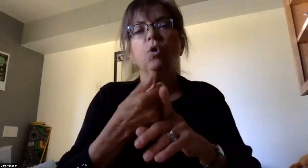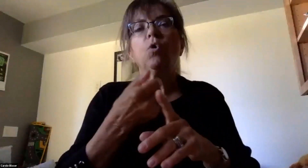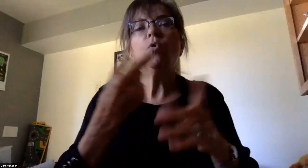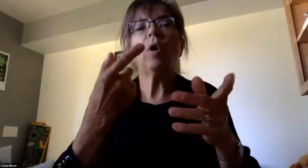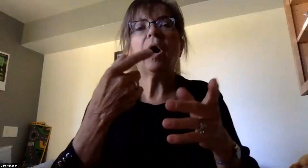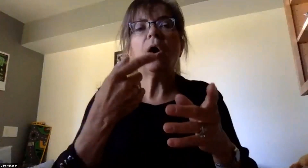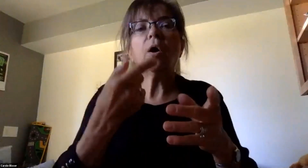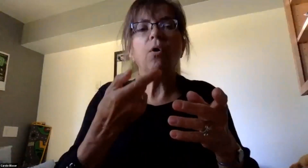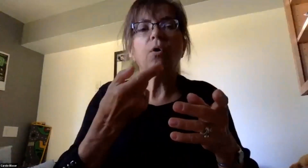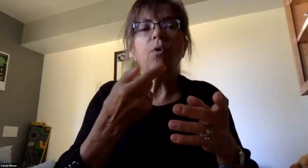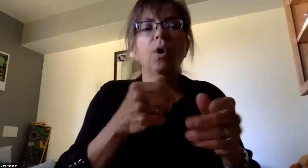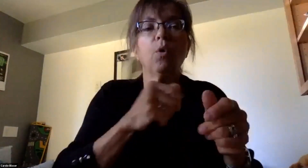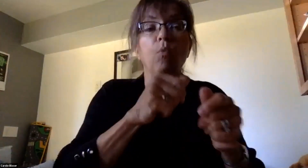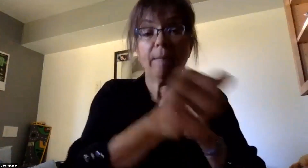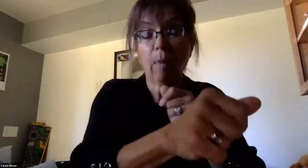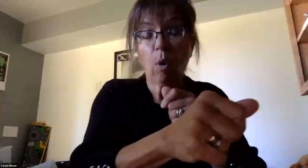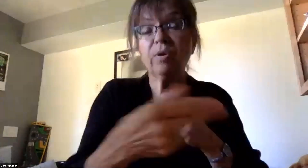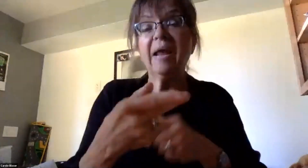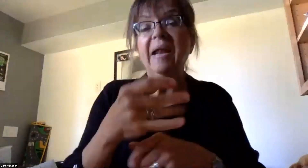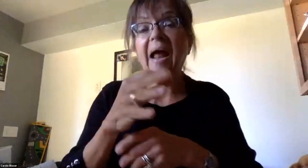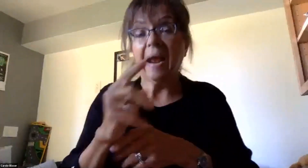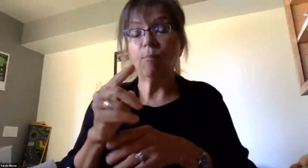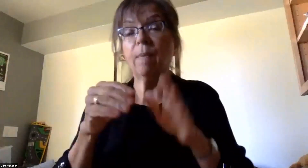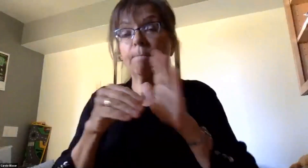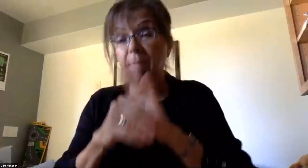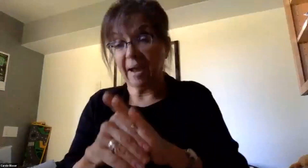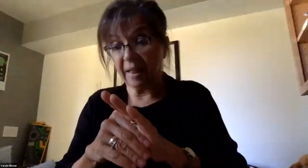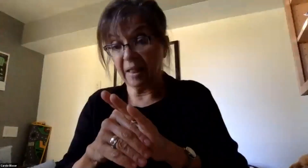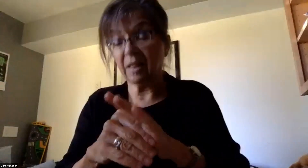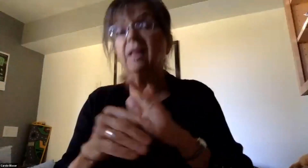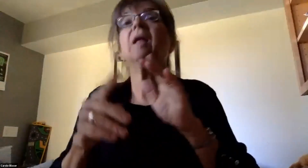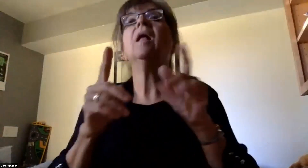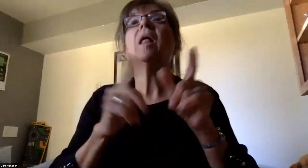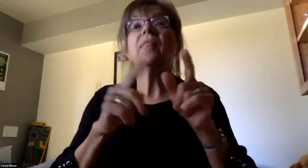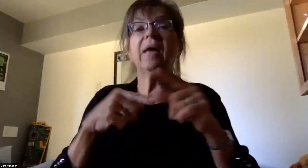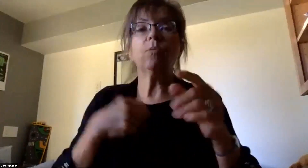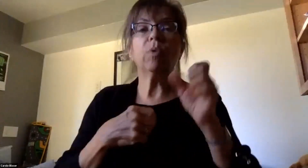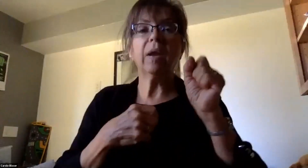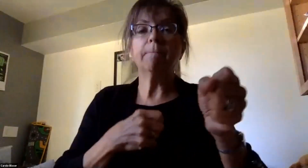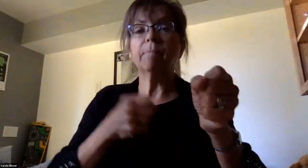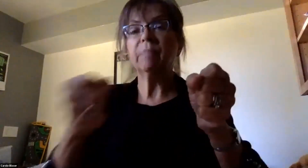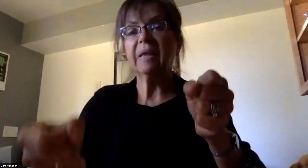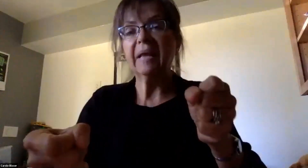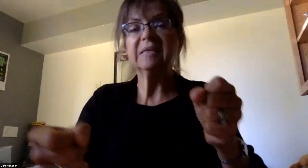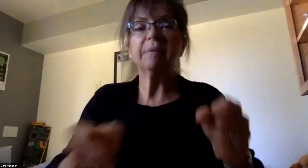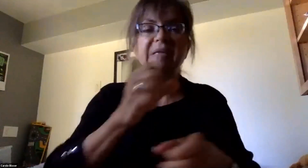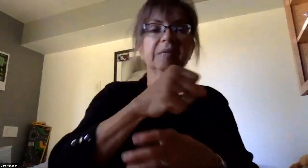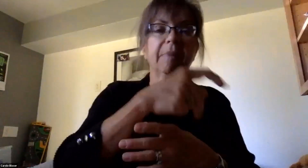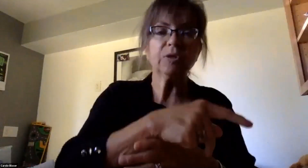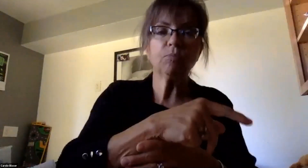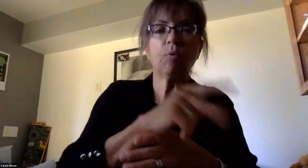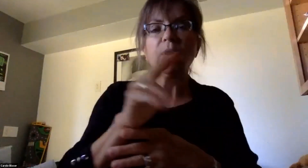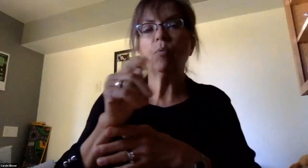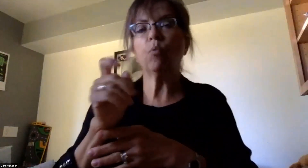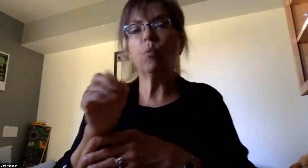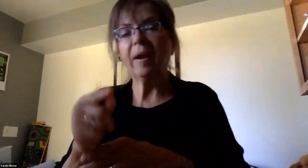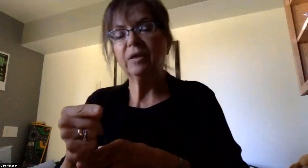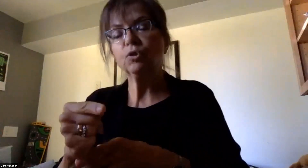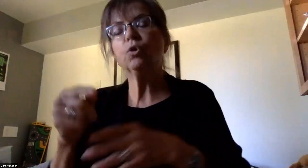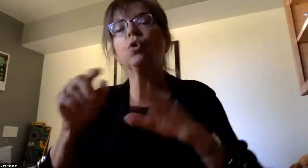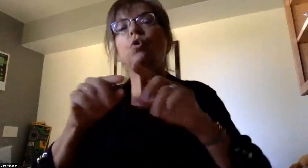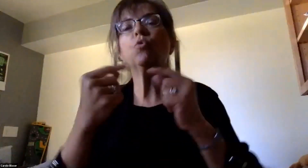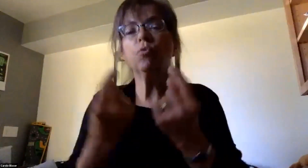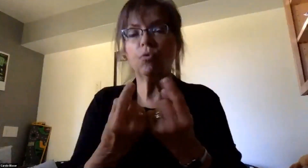Once our remote learning students were identified and we placed students in the Spencerport and Ranger group based upon their academic program.